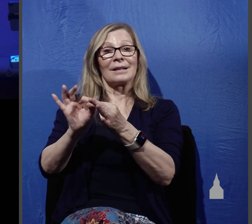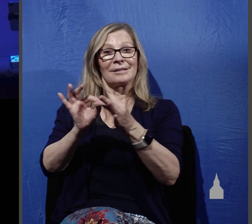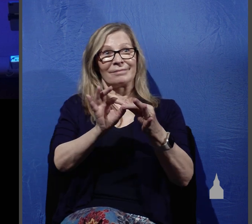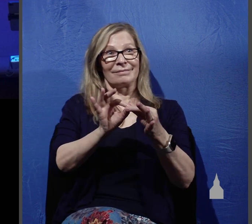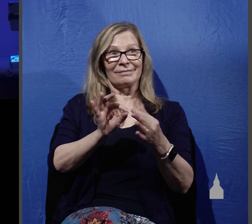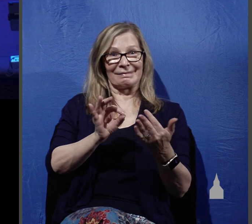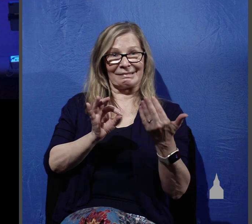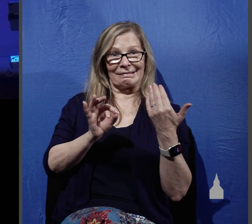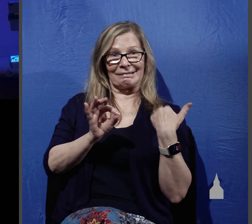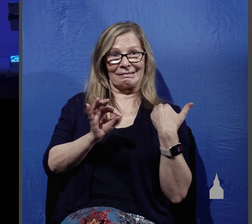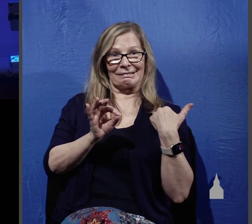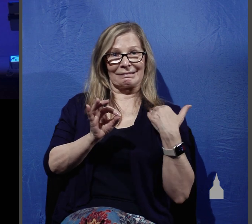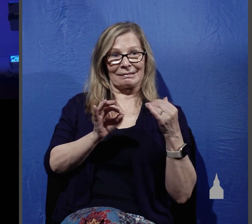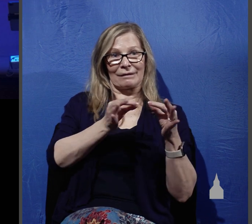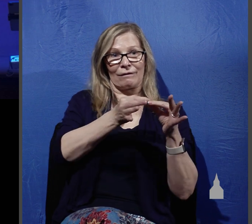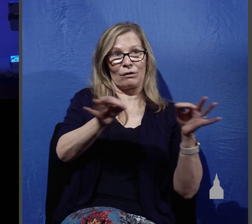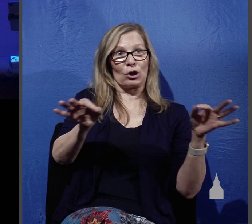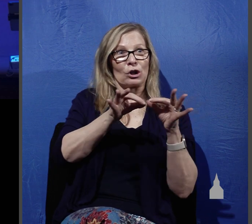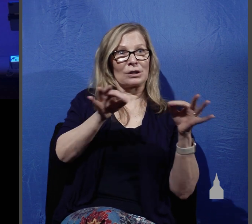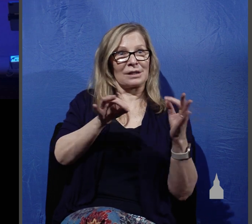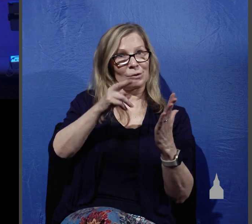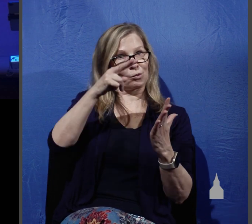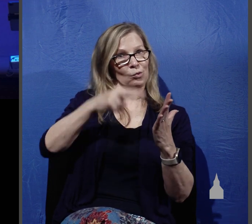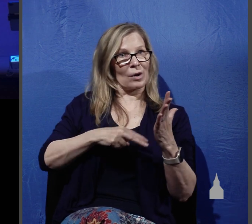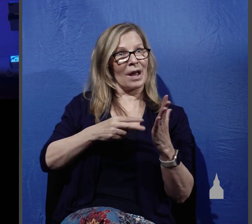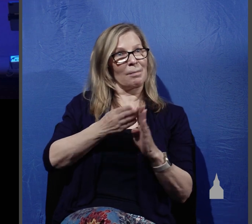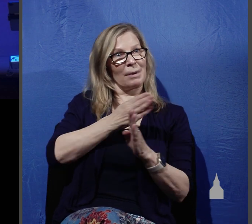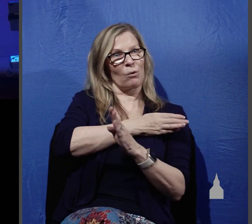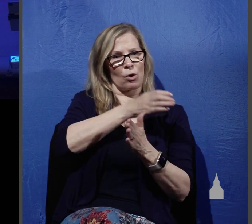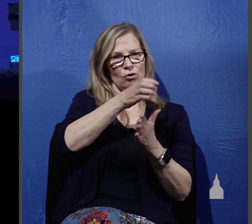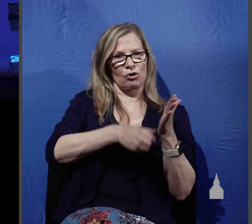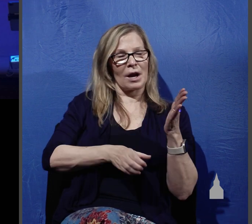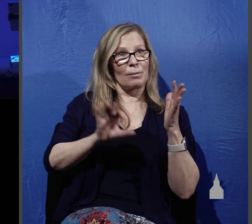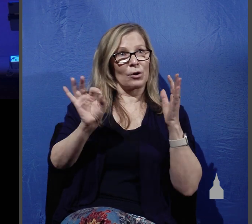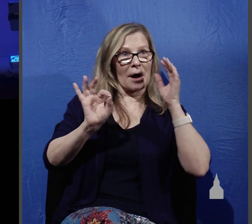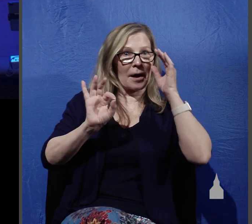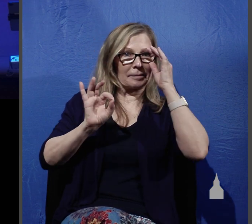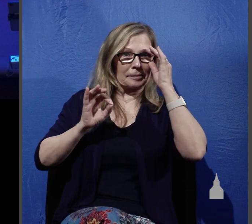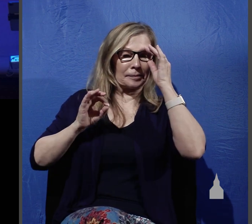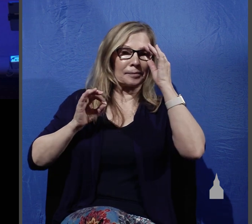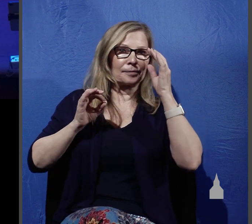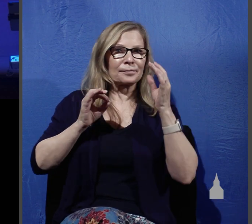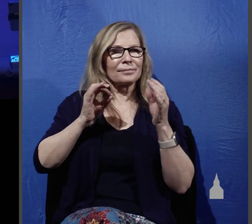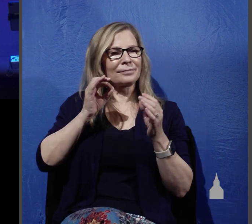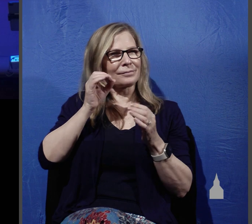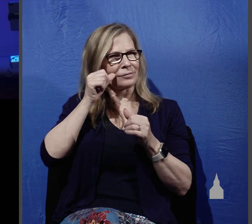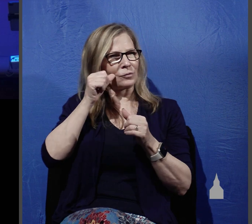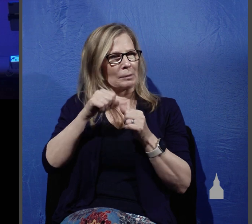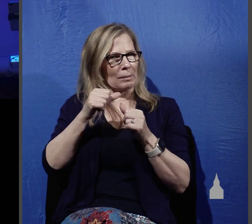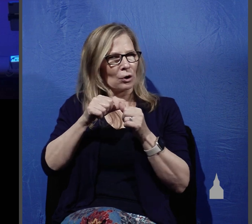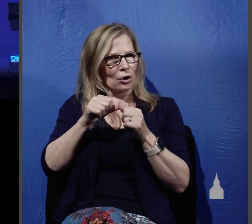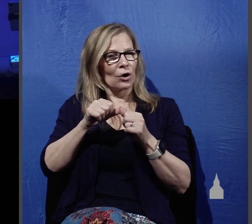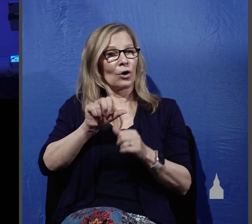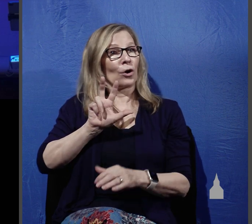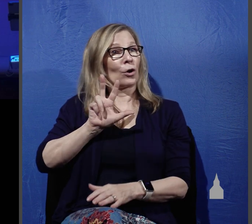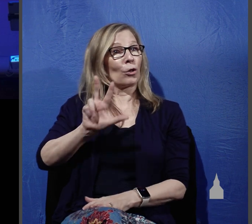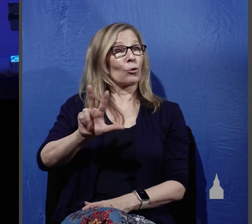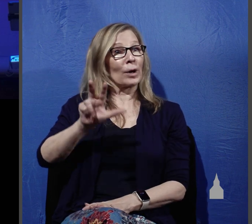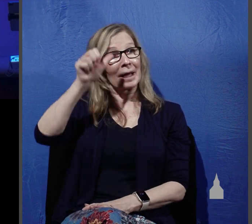last few verses that we read about in Luke chapter 9. You'll recall about the three men who were not ready to be